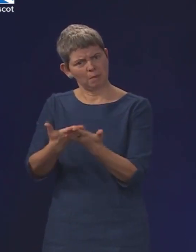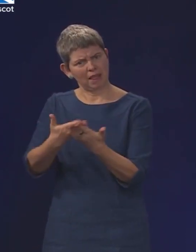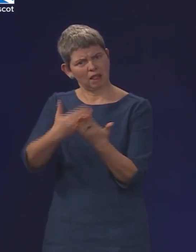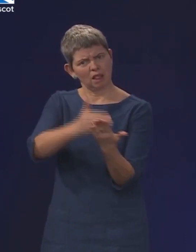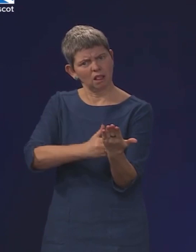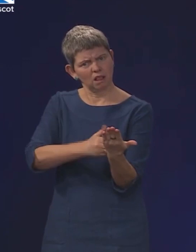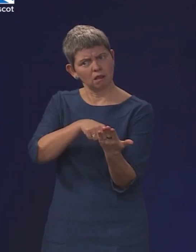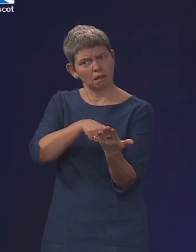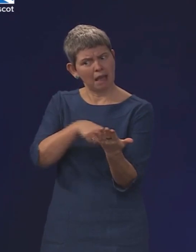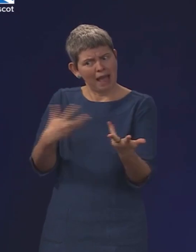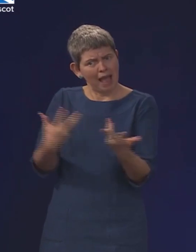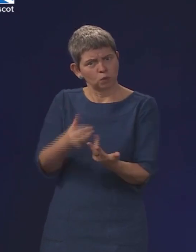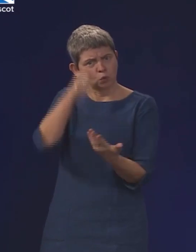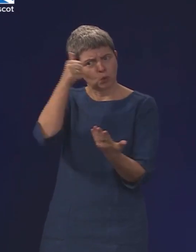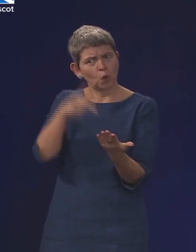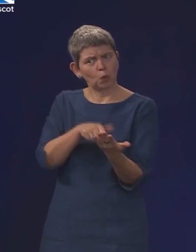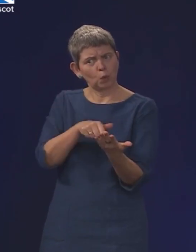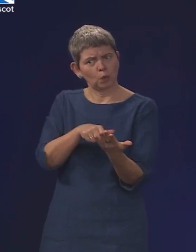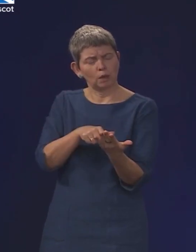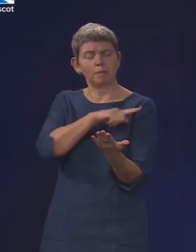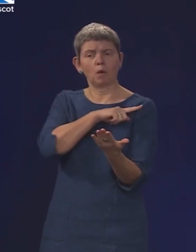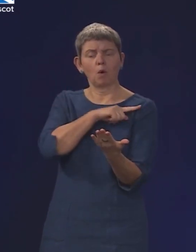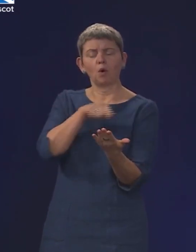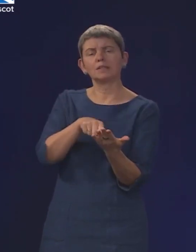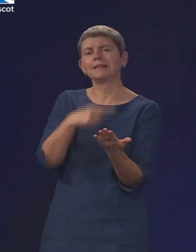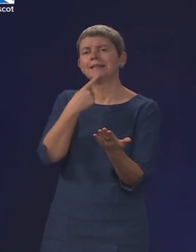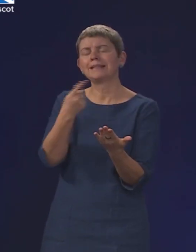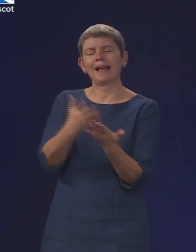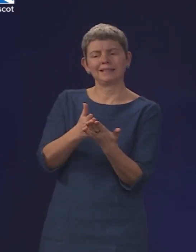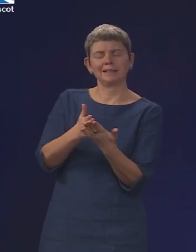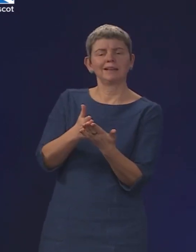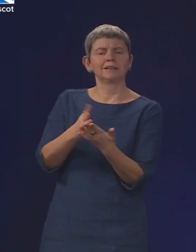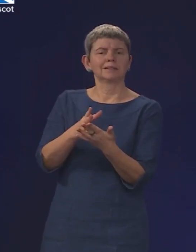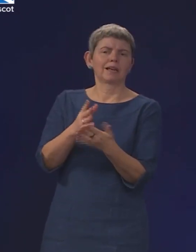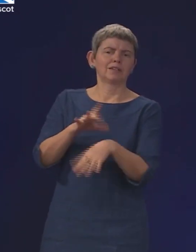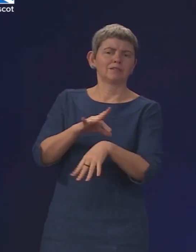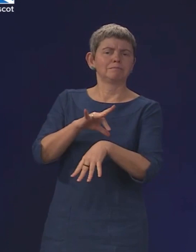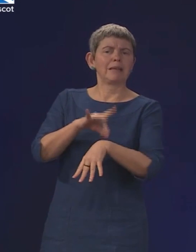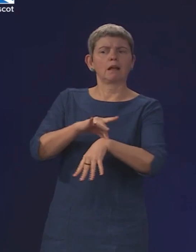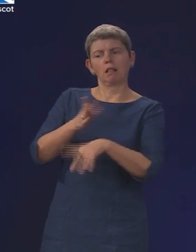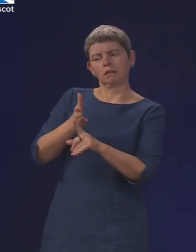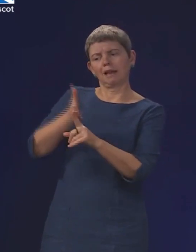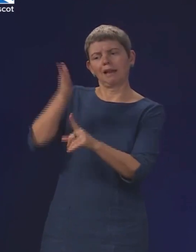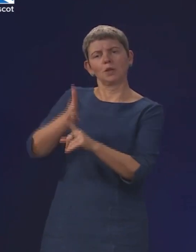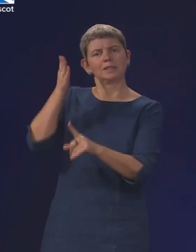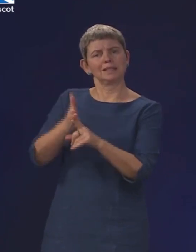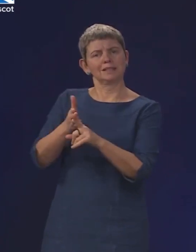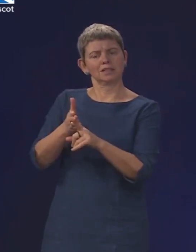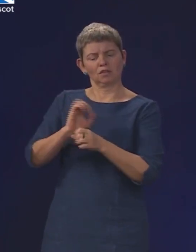there's a diagnosis of gender dysphoria, which is being removed. So how do you validate somebody's